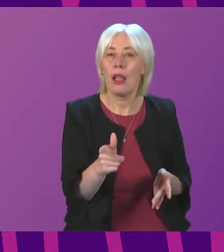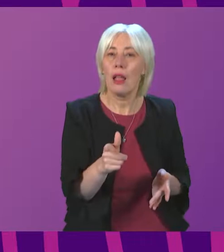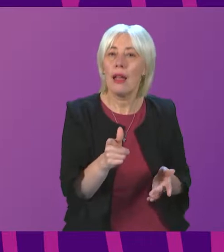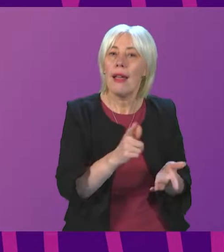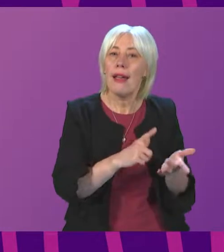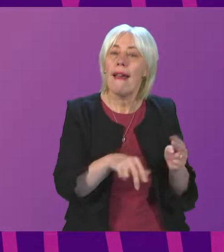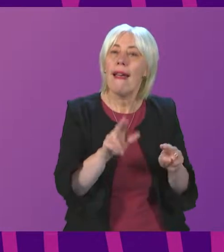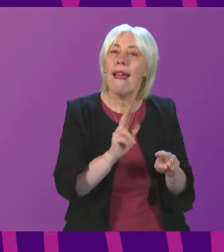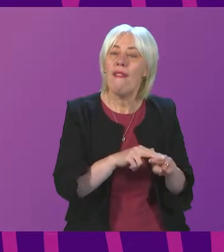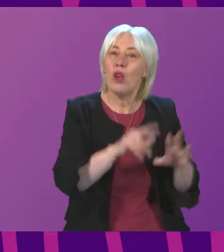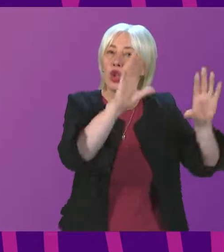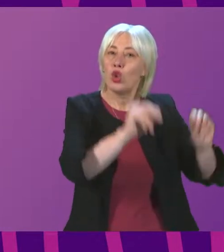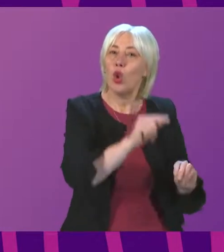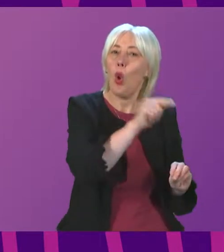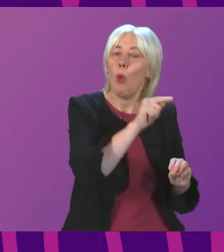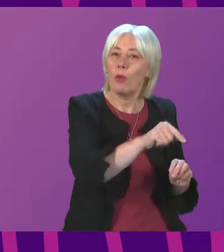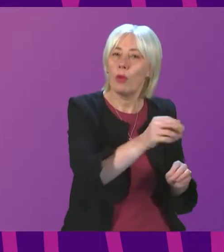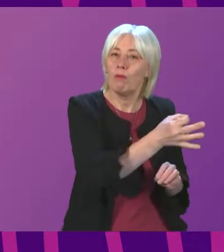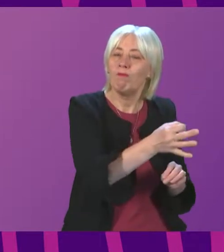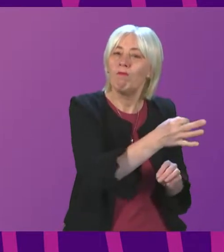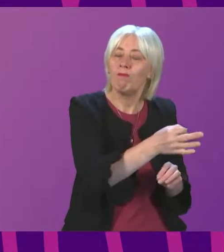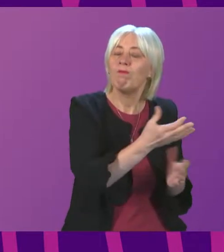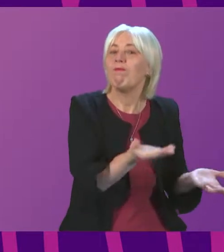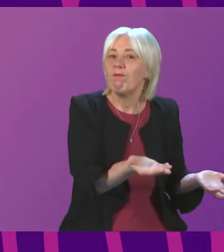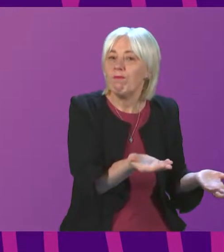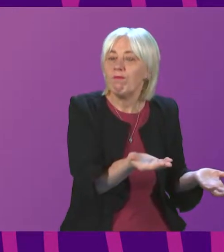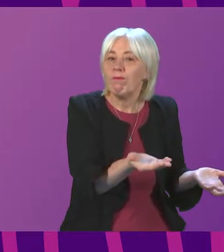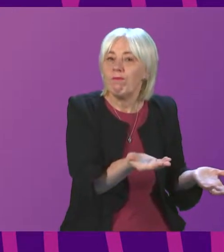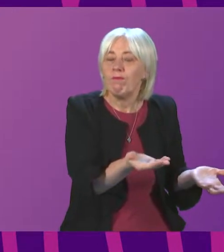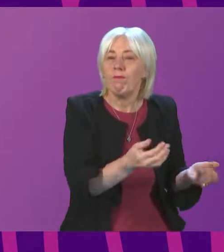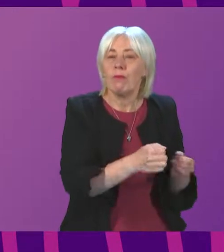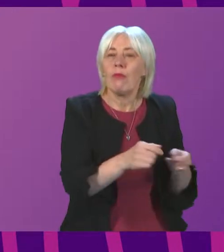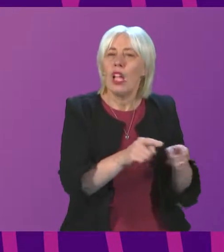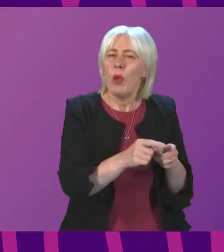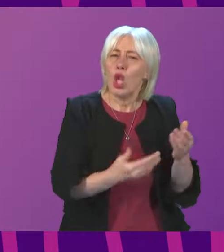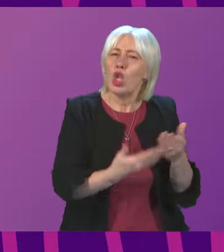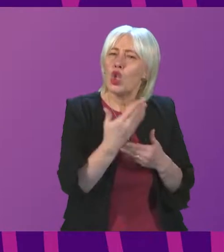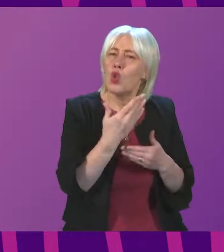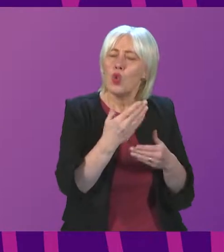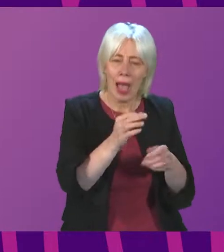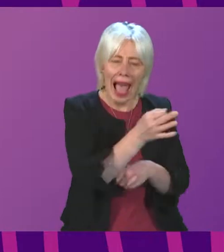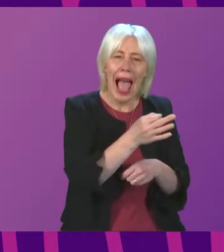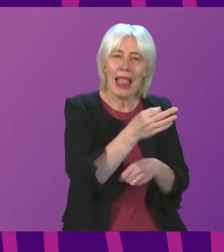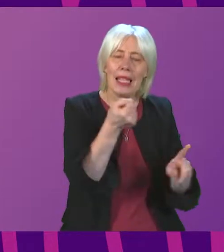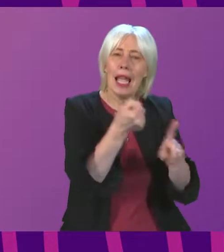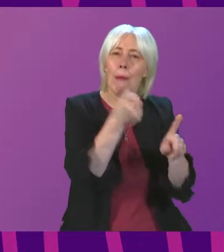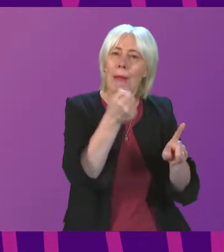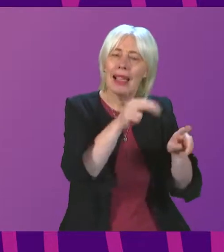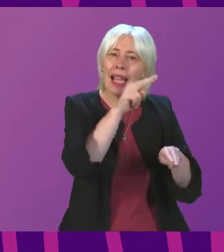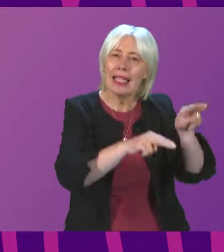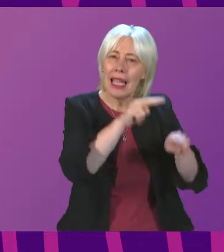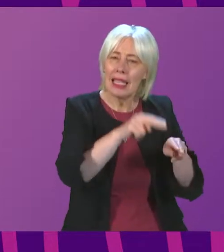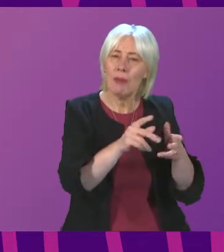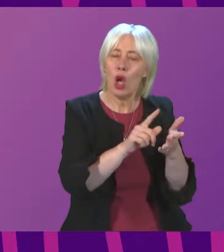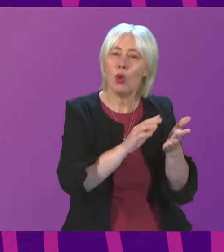stop air traffic control there. There's also talk of a new islands impact assessment, so any downgrade